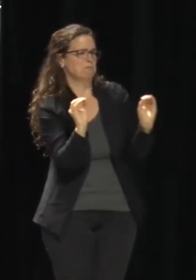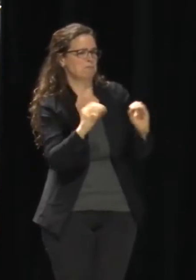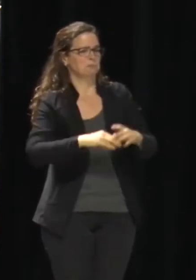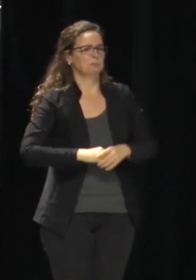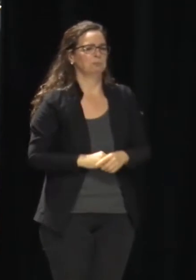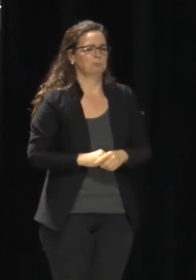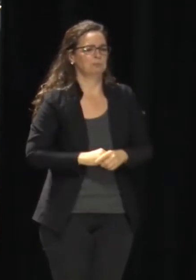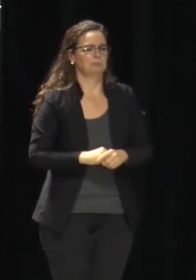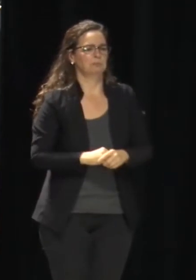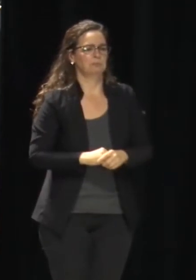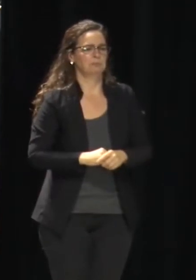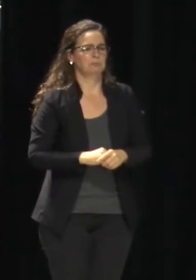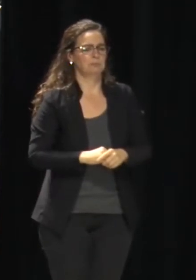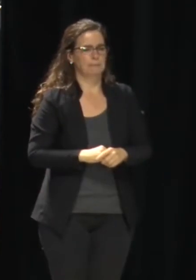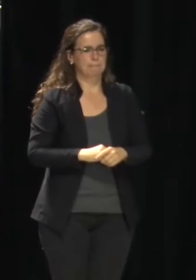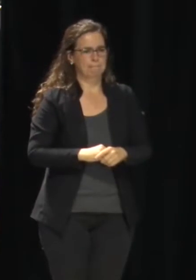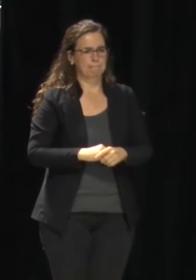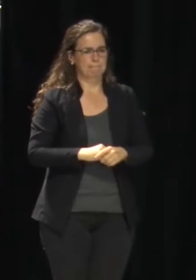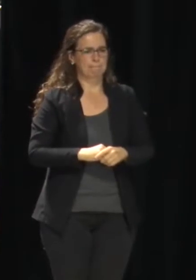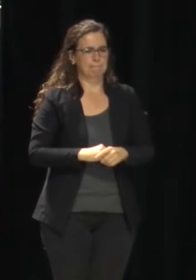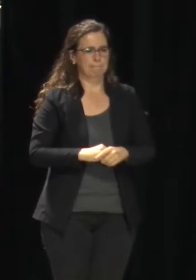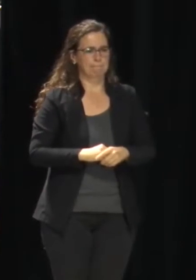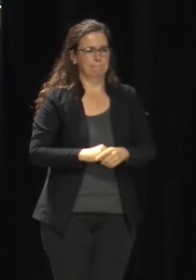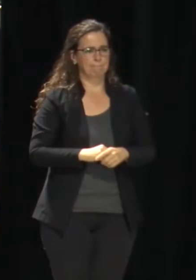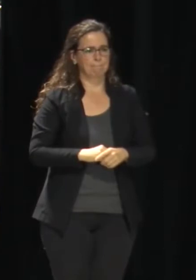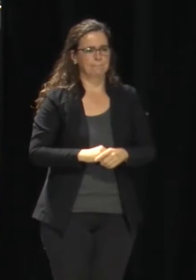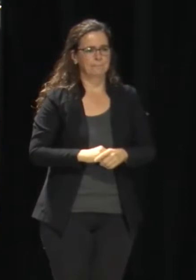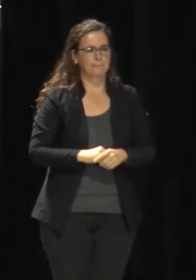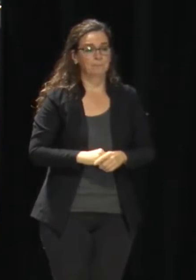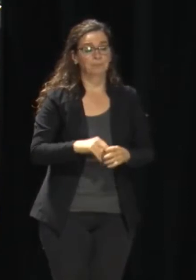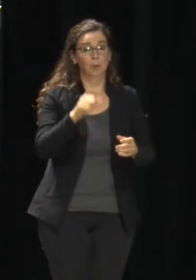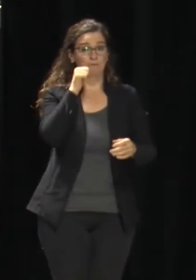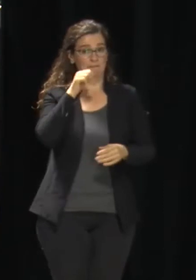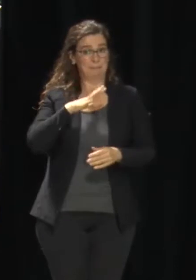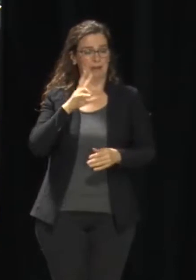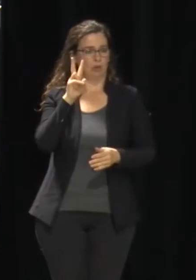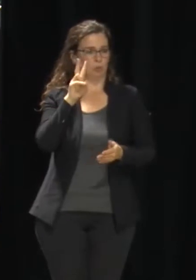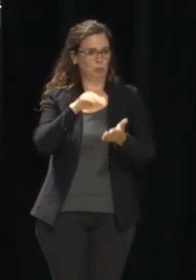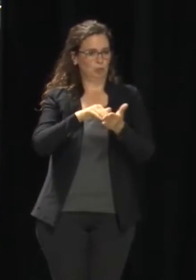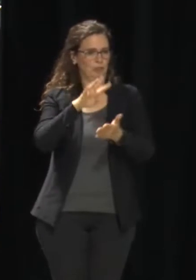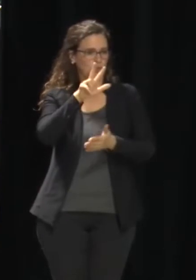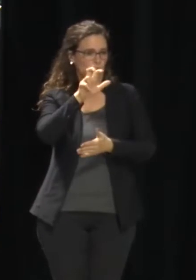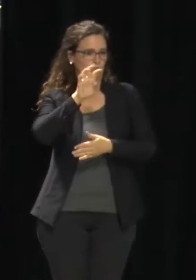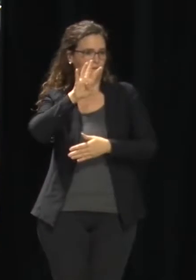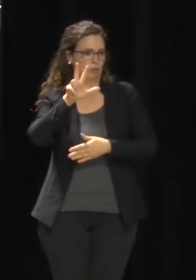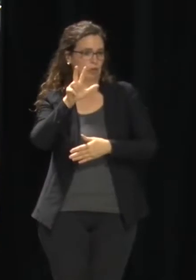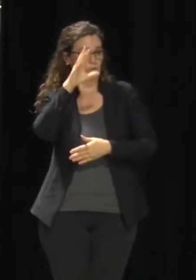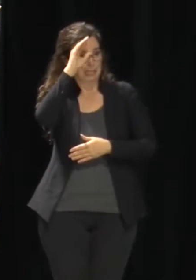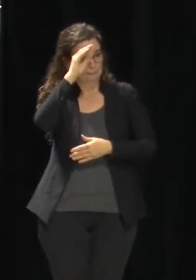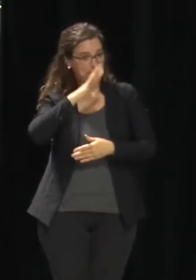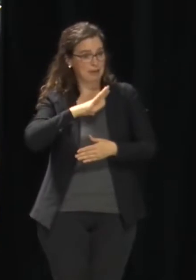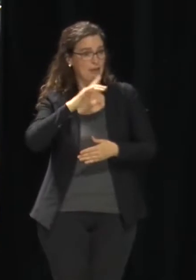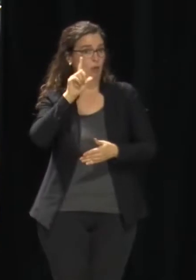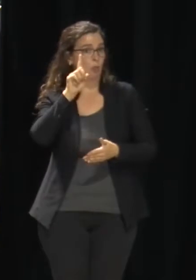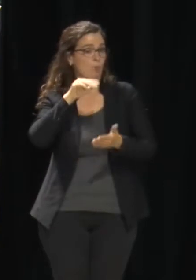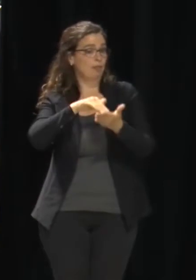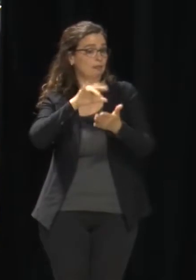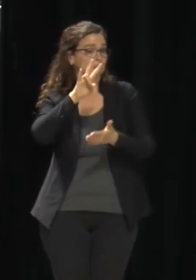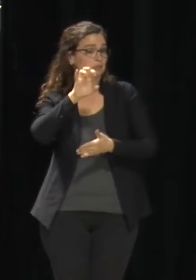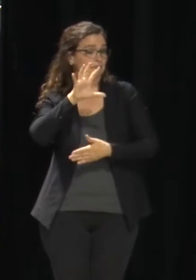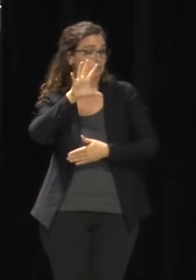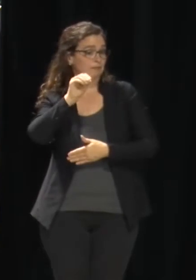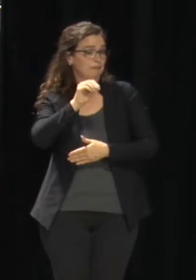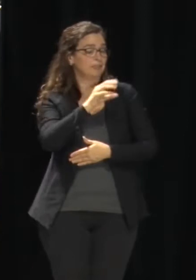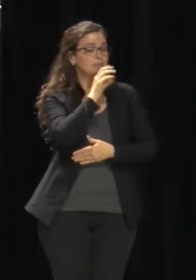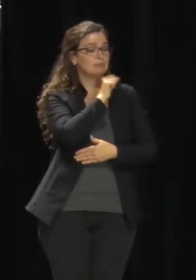who's been impacted by the virus, 2,343 female, 1,750 male, 415